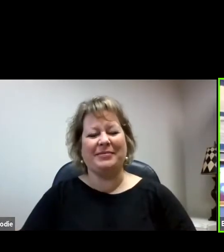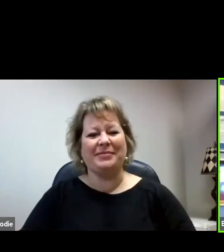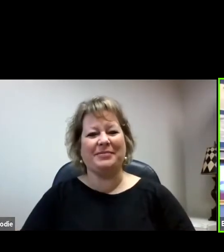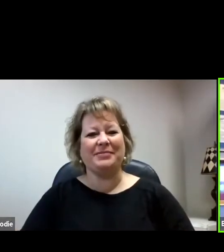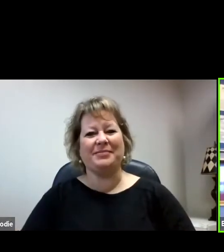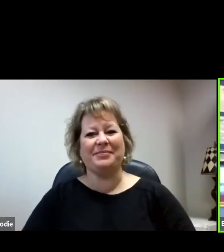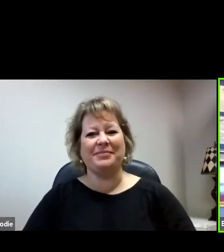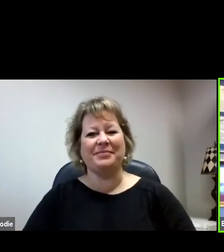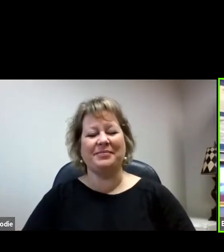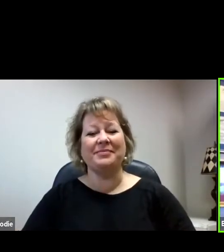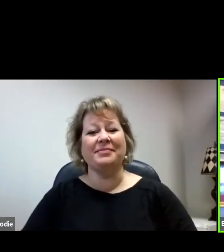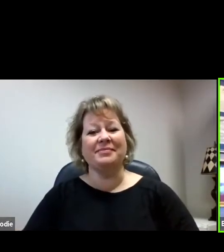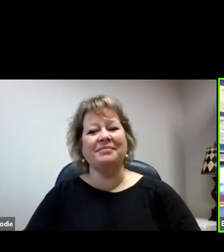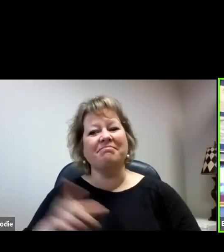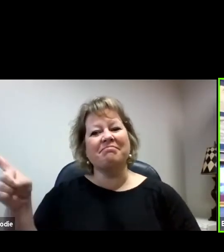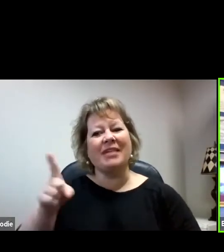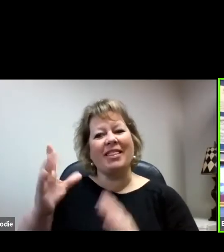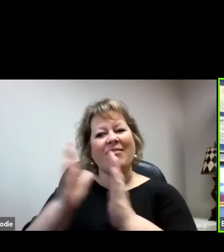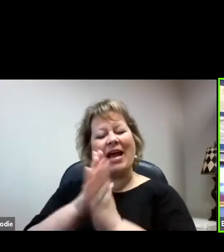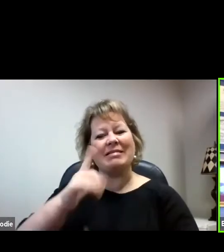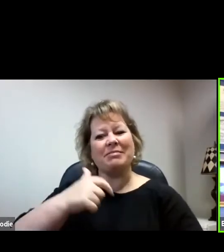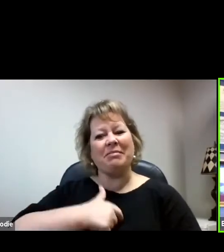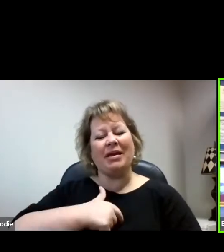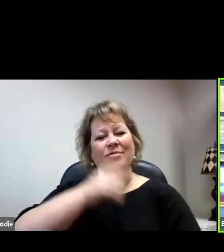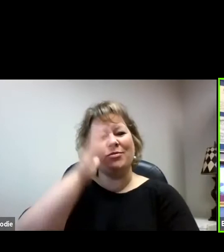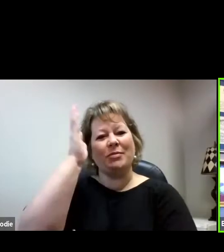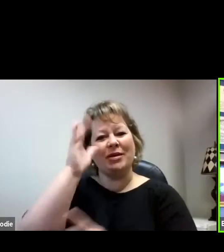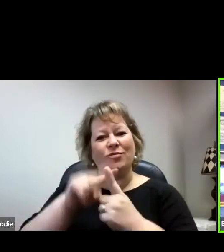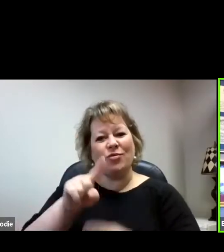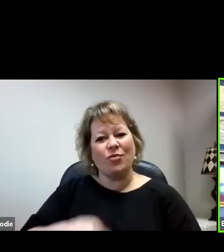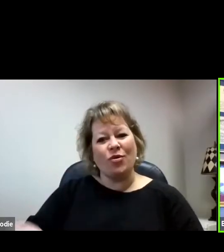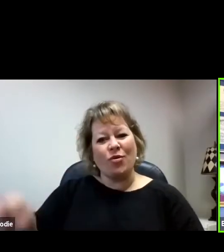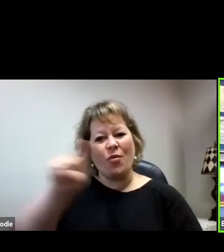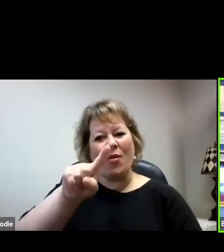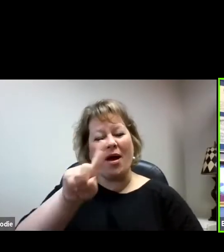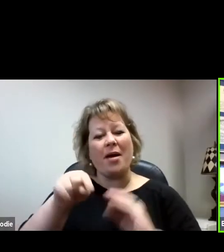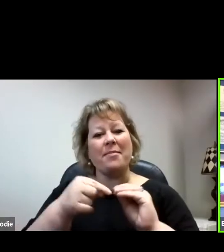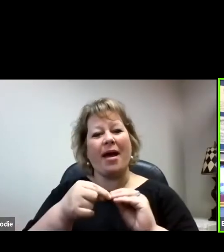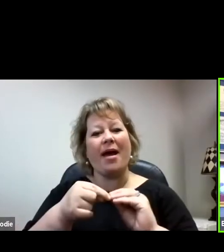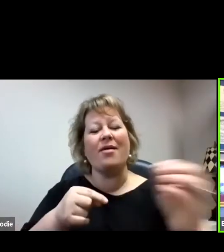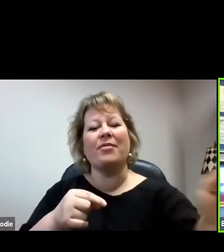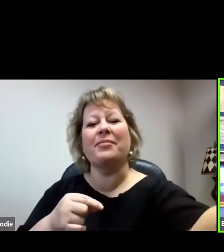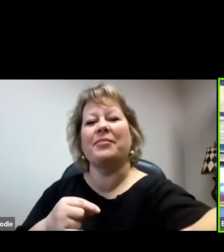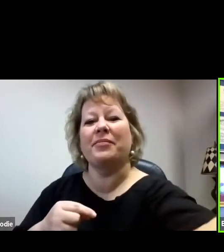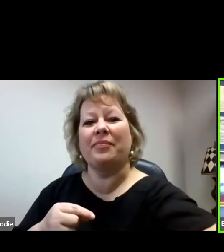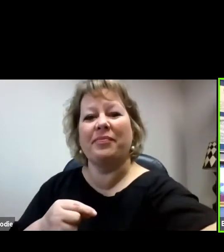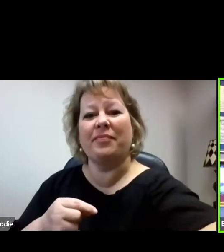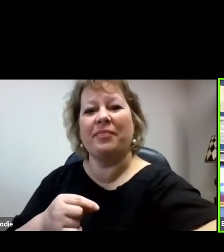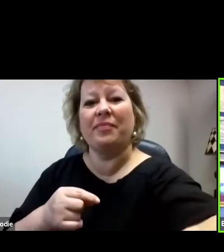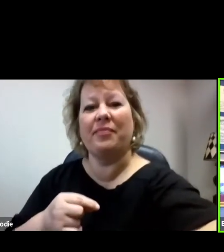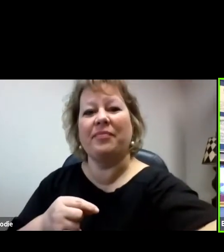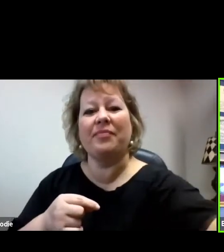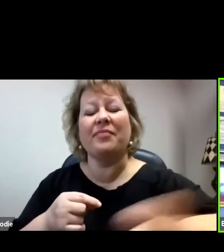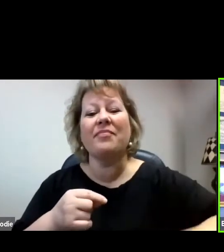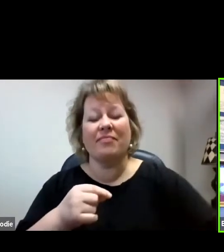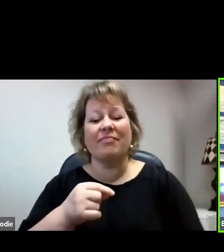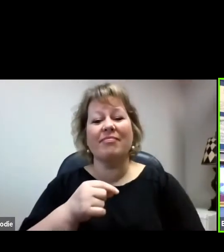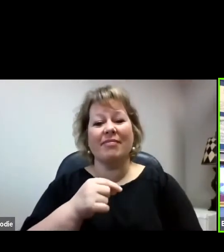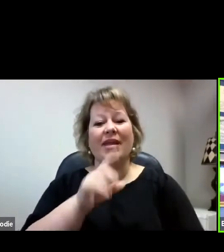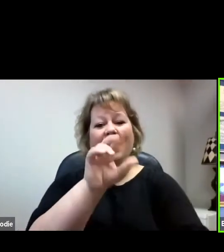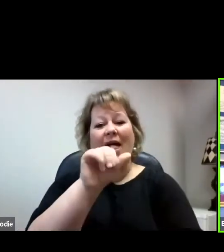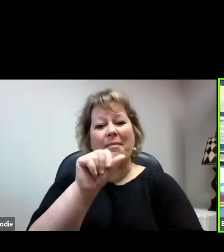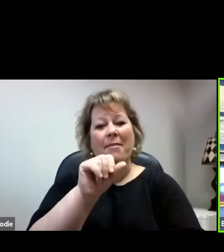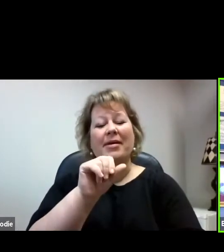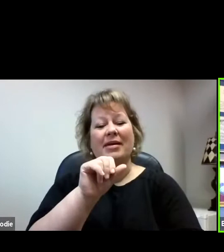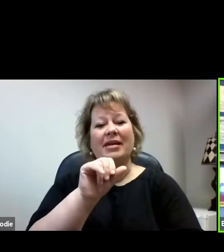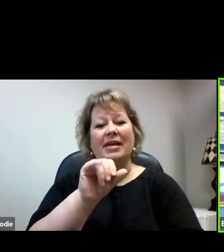But I've been asked to speak to all of you about the services, not only of the Alabama Industrial Development Training,